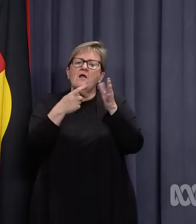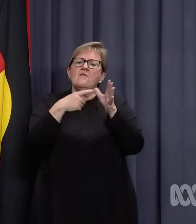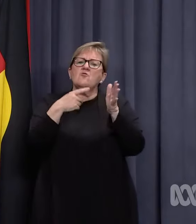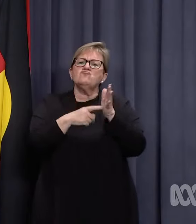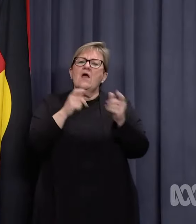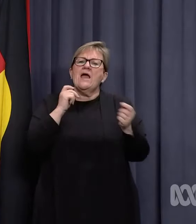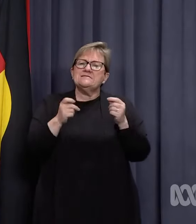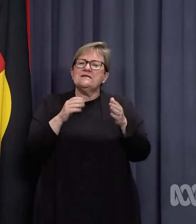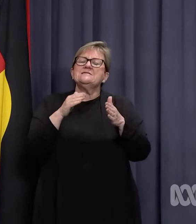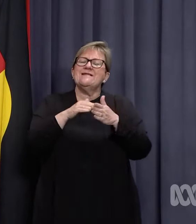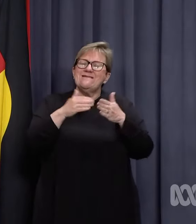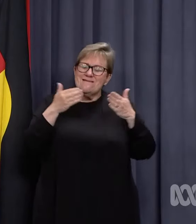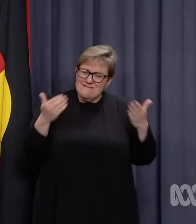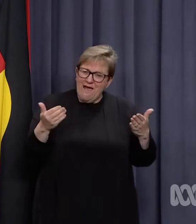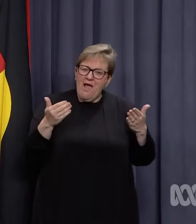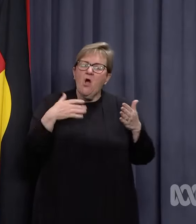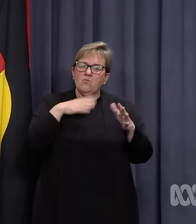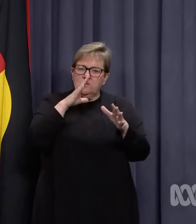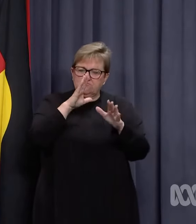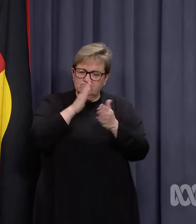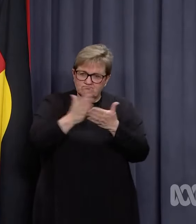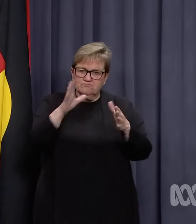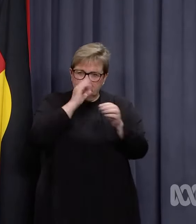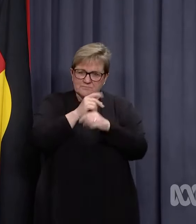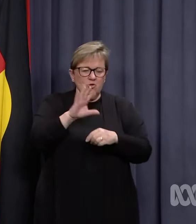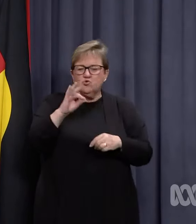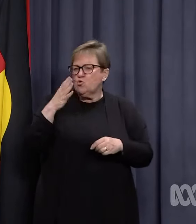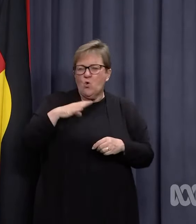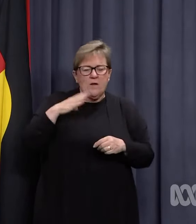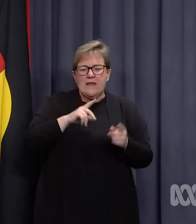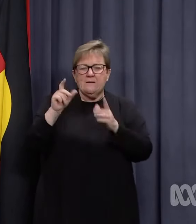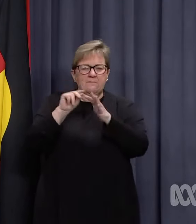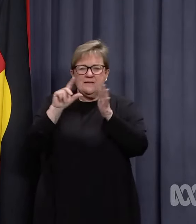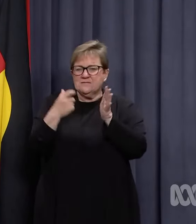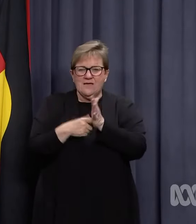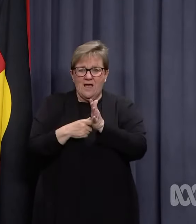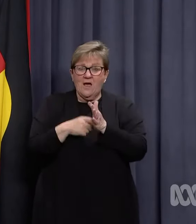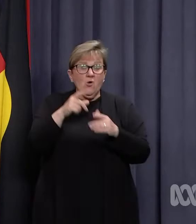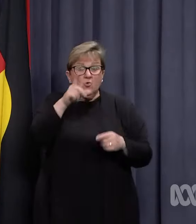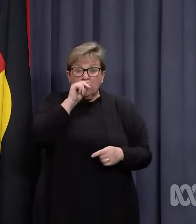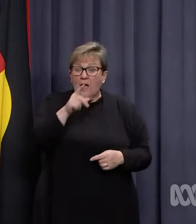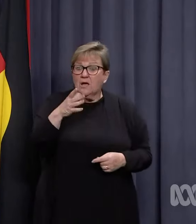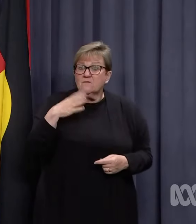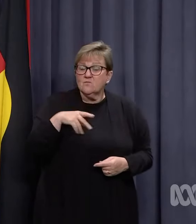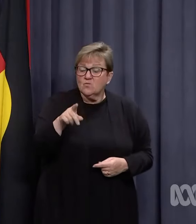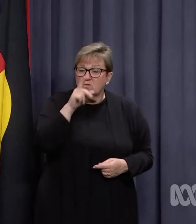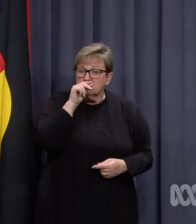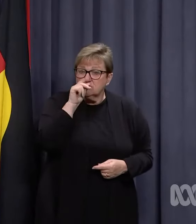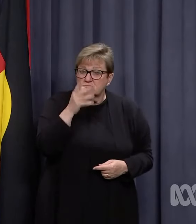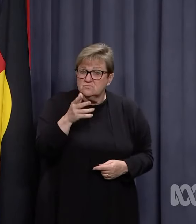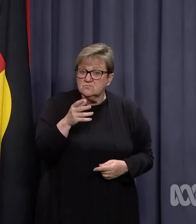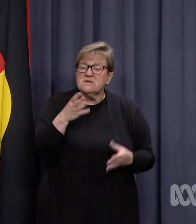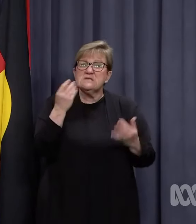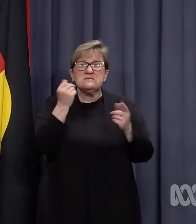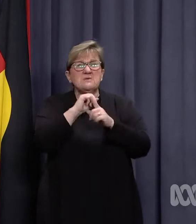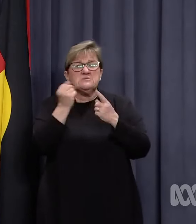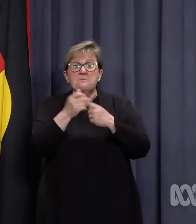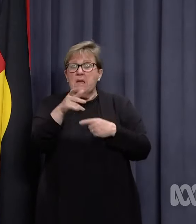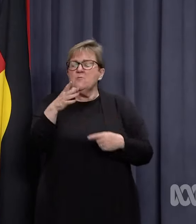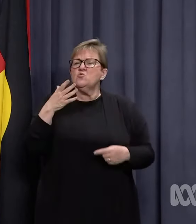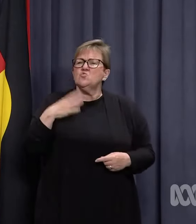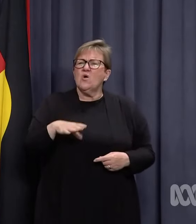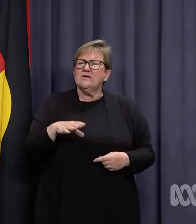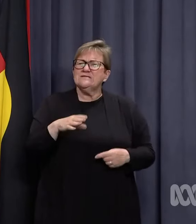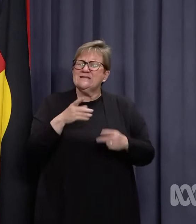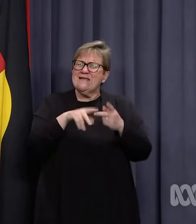are now formal diagnostic tools. You don't have to seek a PCR test. You can, and in some circumstances you may